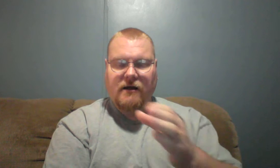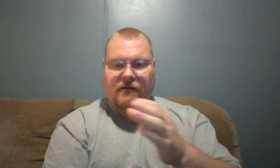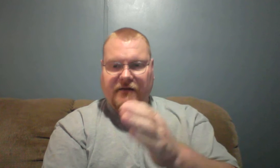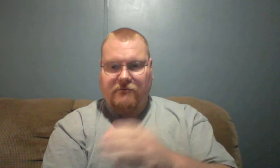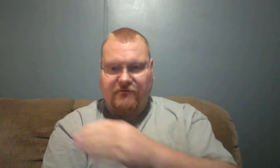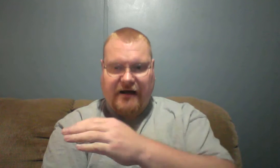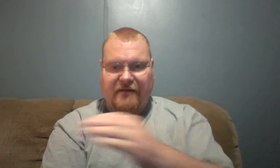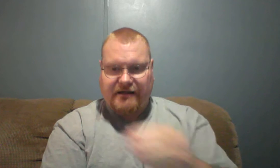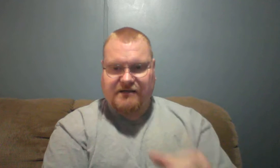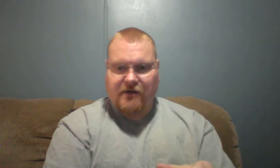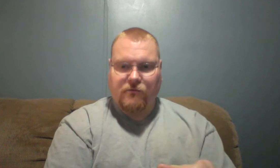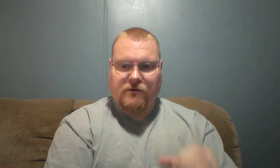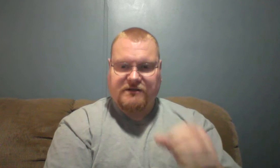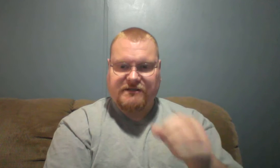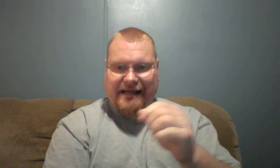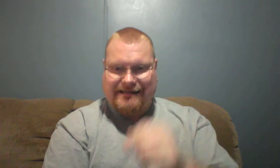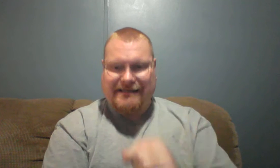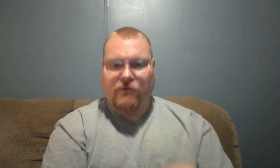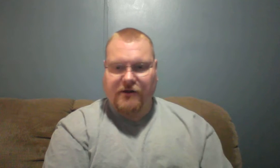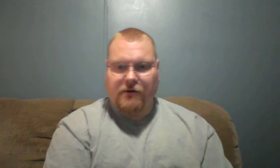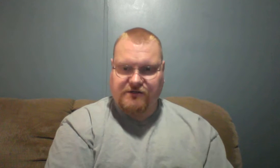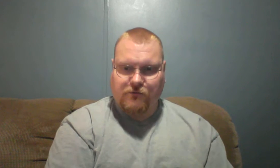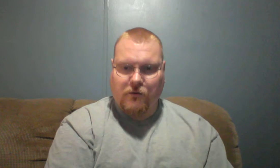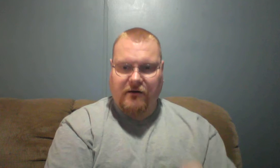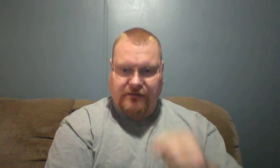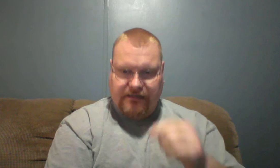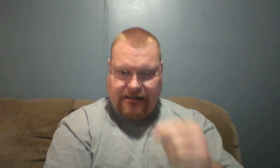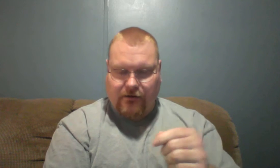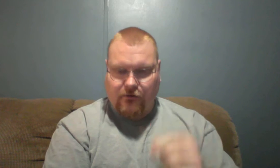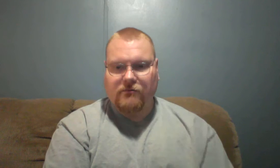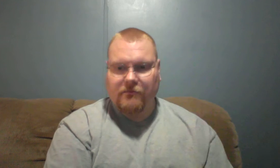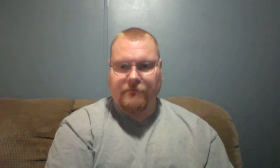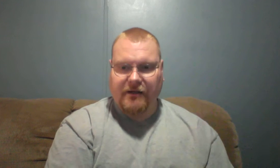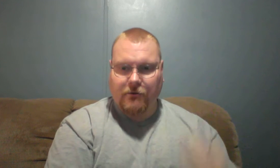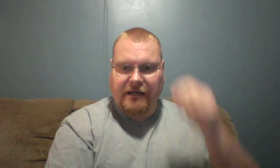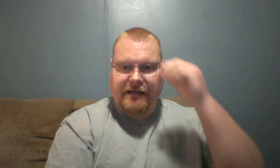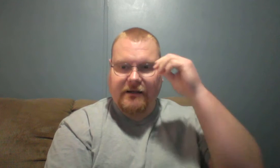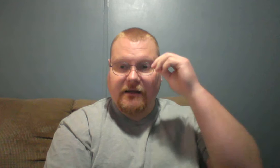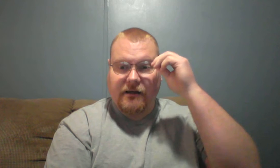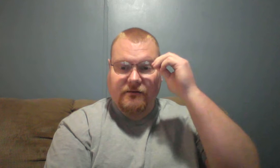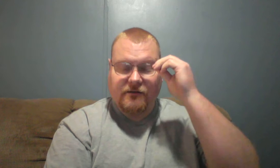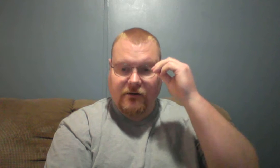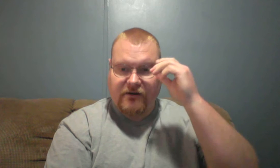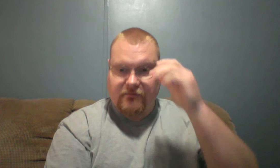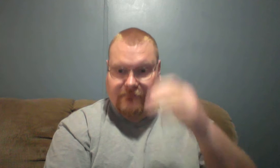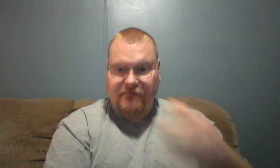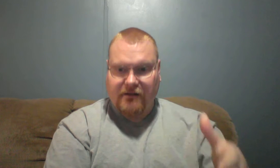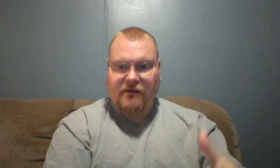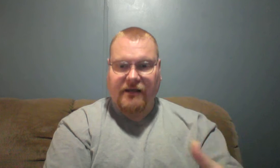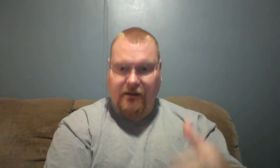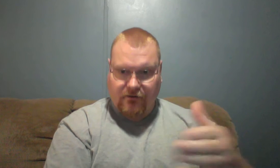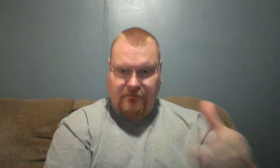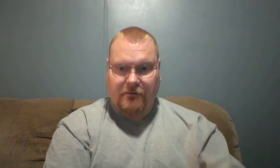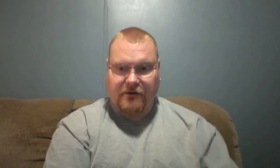they will find these other ones and deal with those well, and he'll be okay. Uh, you know, he'll, he'll and be able to